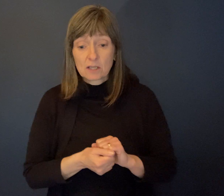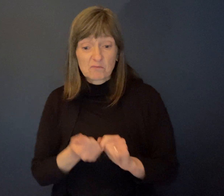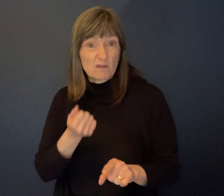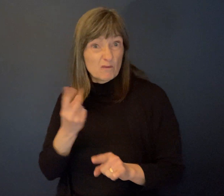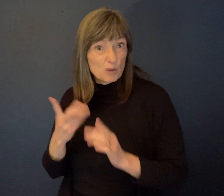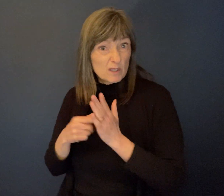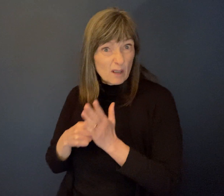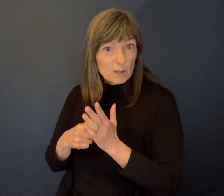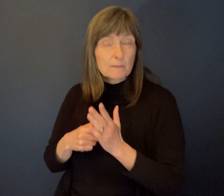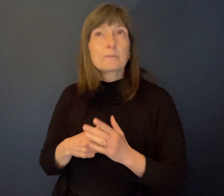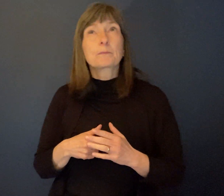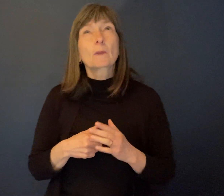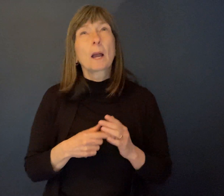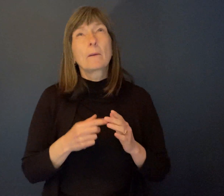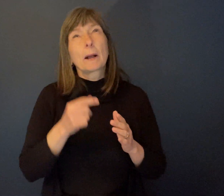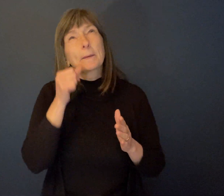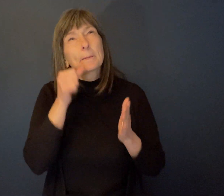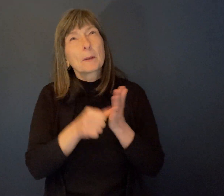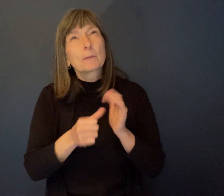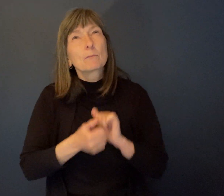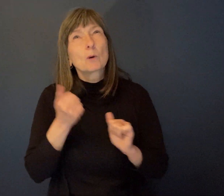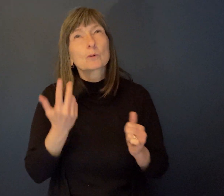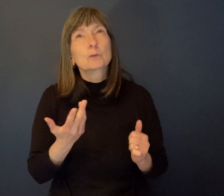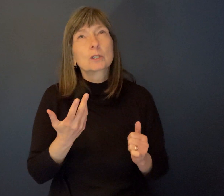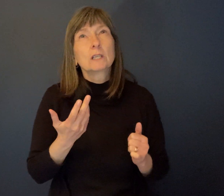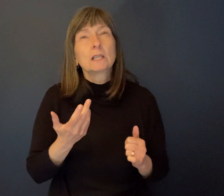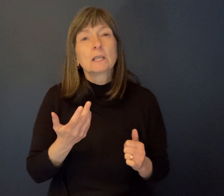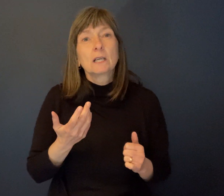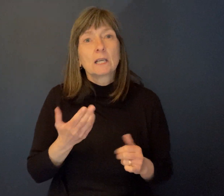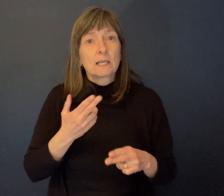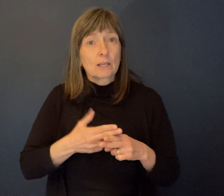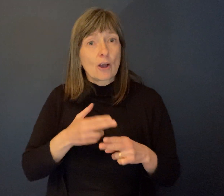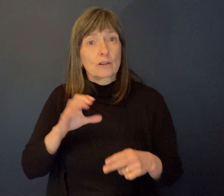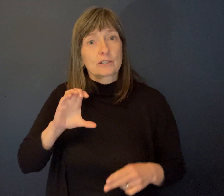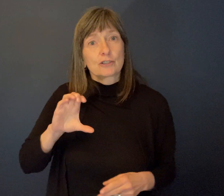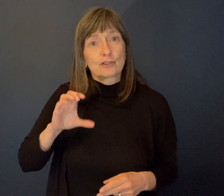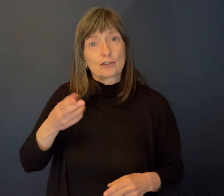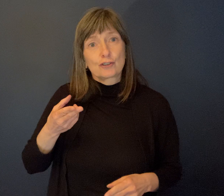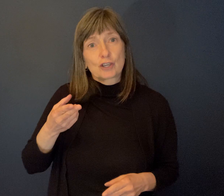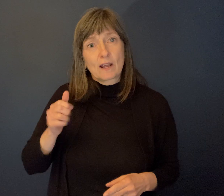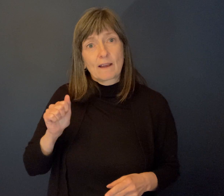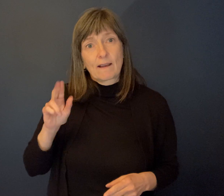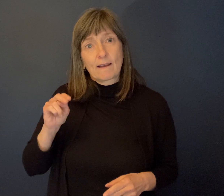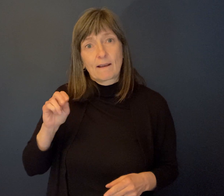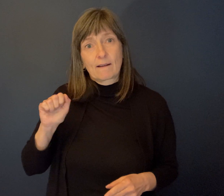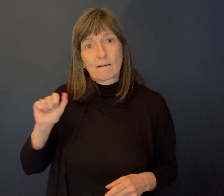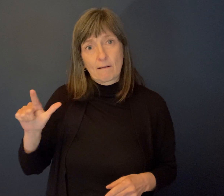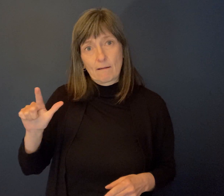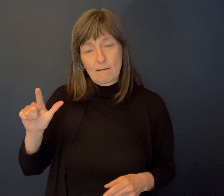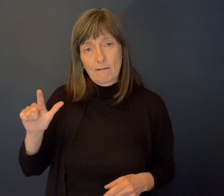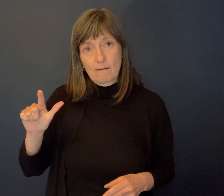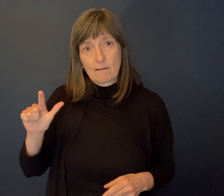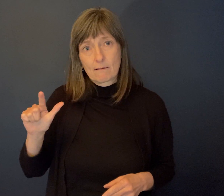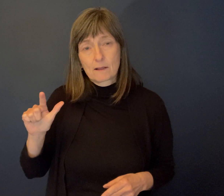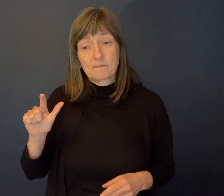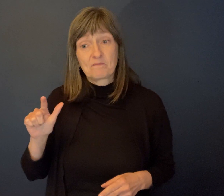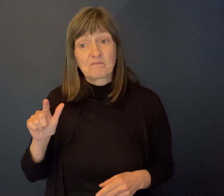I guess the one that stands out for me would be the, uh, what's called channel and, uh, basically individuals or consumers